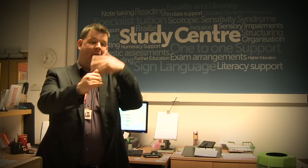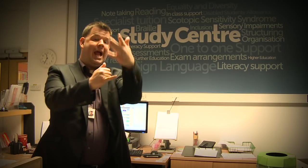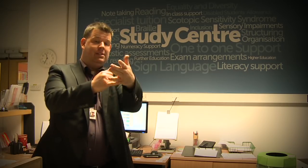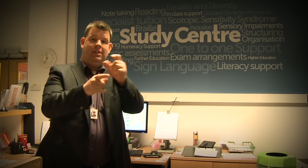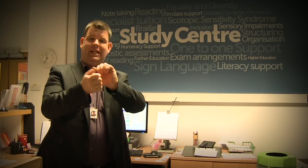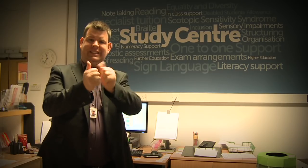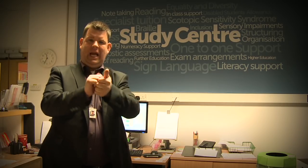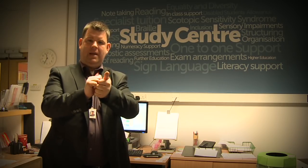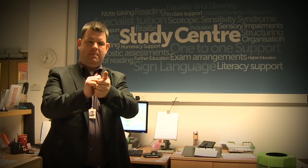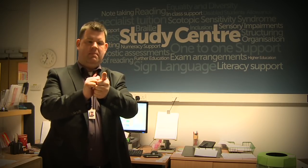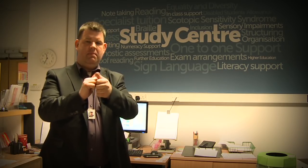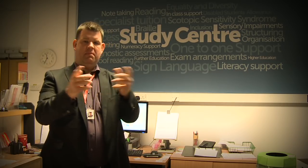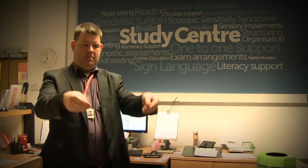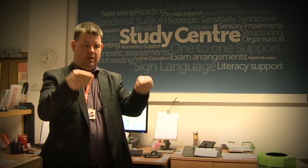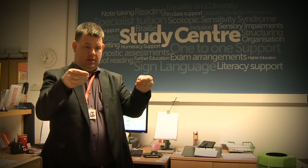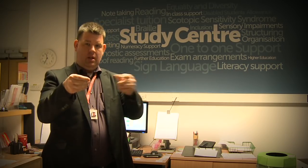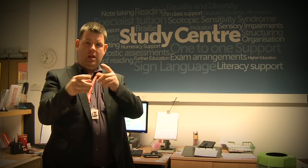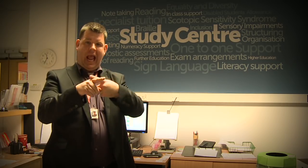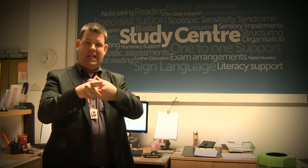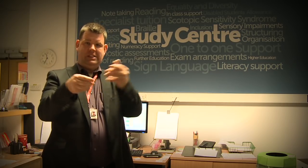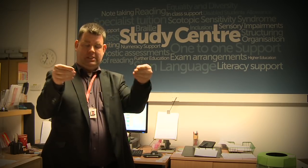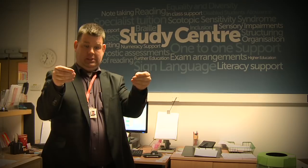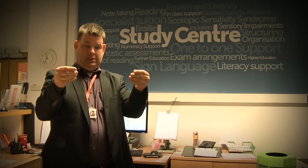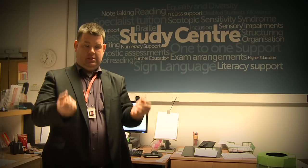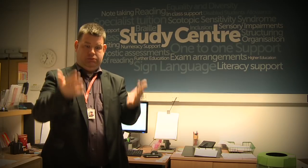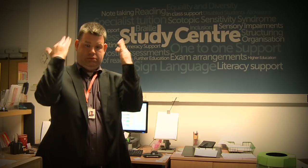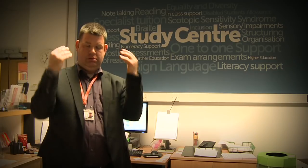If you're worried about your English skills and feel nervous please don't worry.